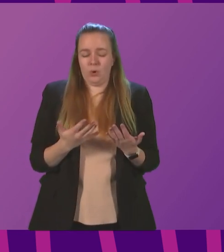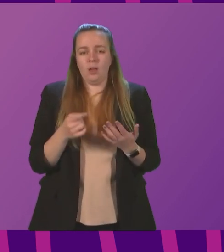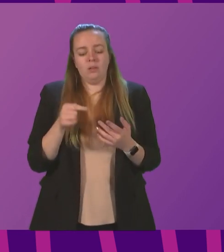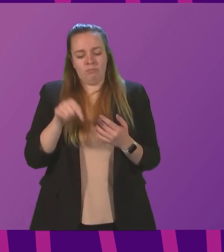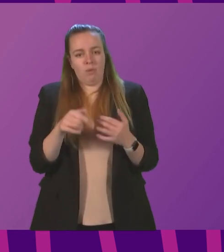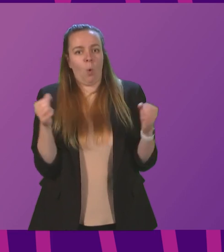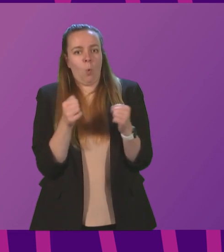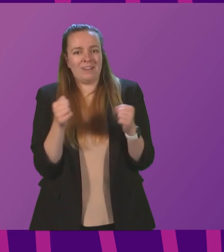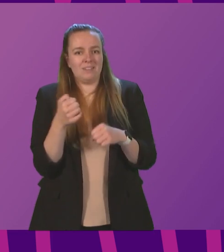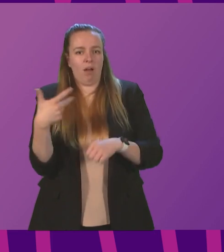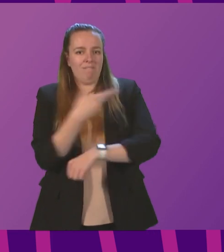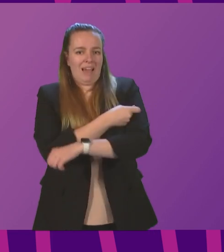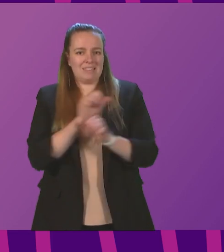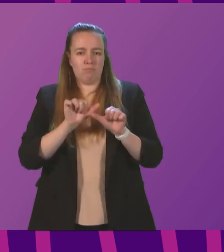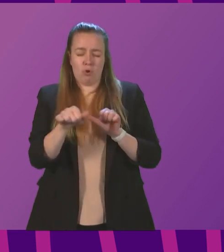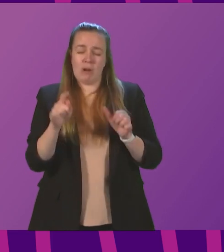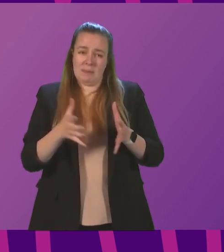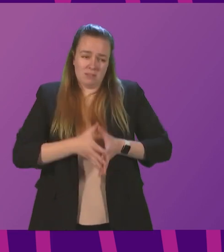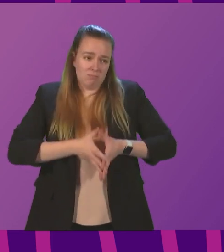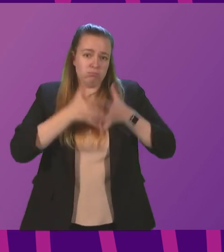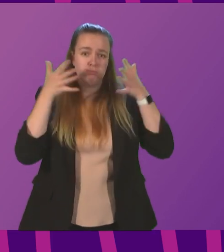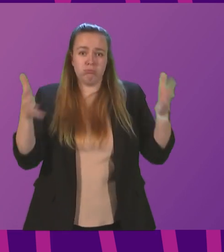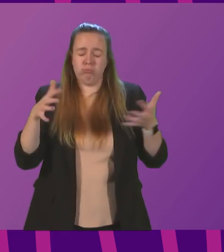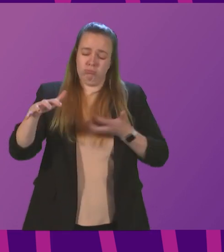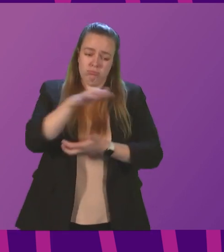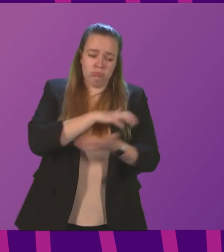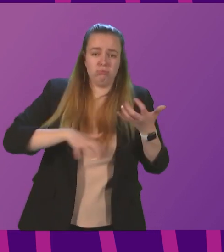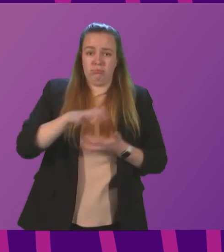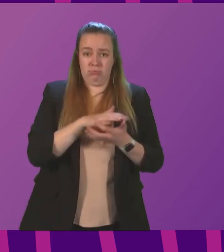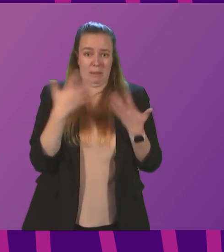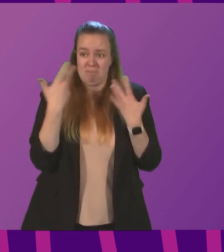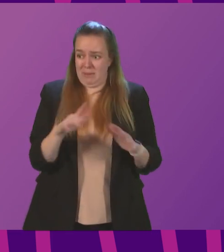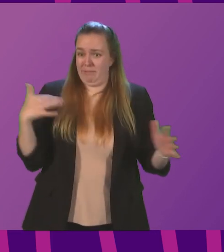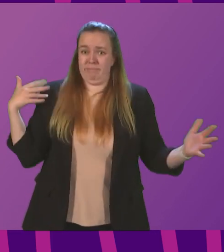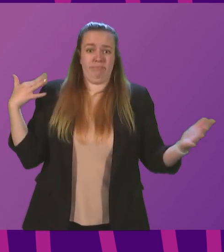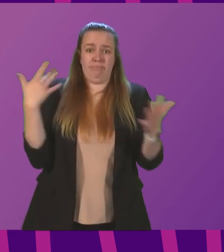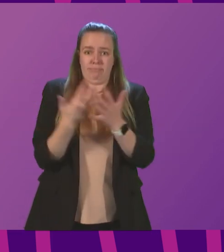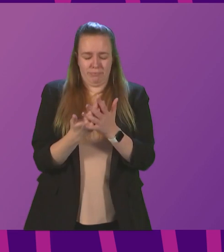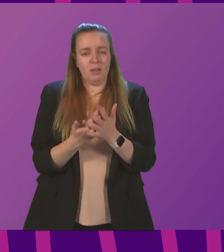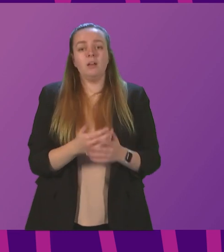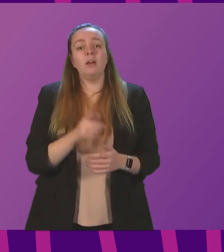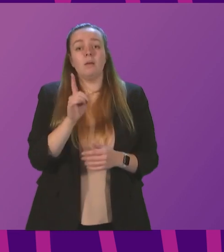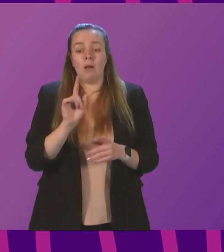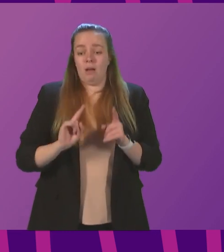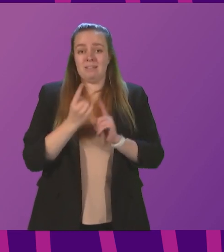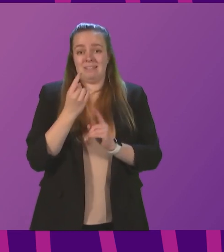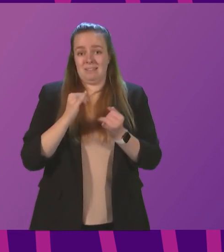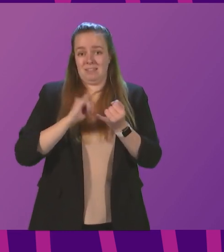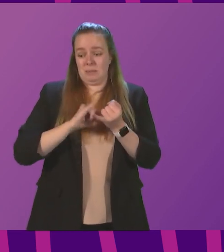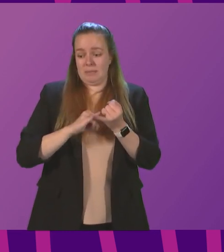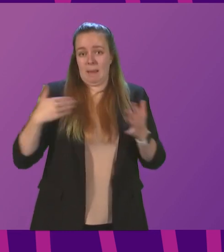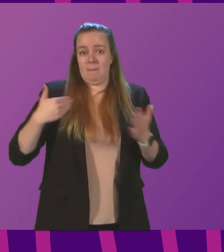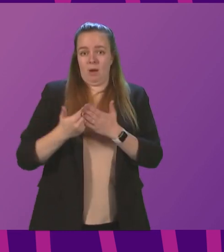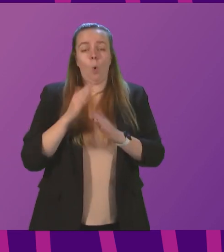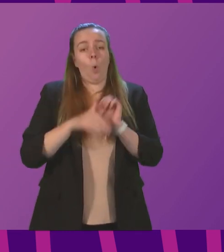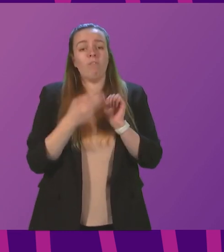winter vaccination programme is the largest and the most complex ever undertaken in Scotland. However, since the first week in September, more